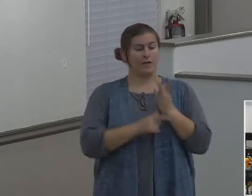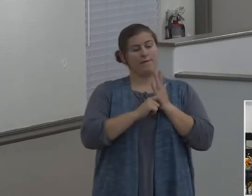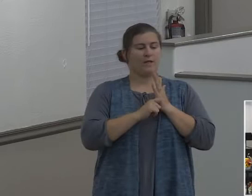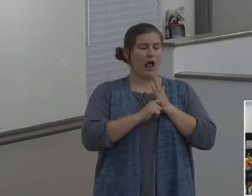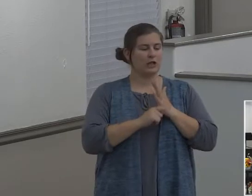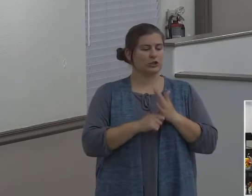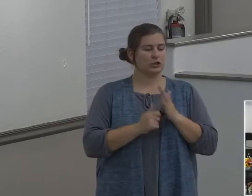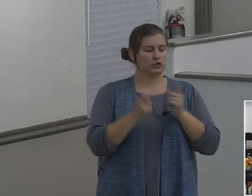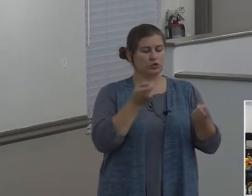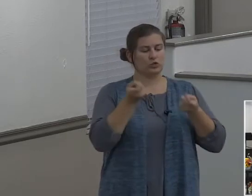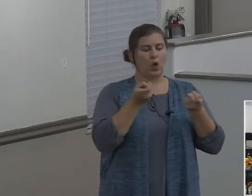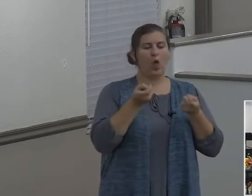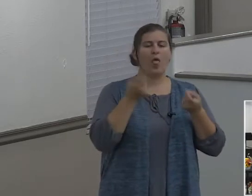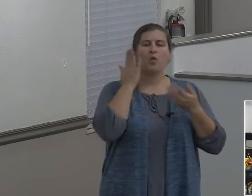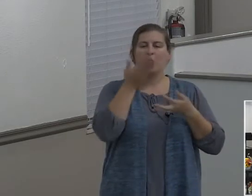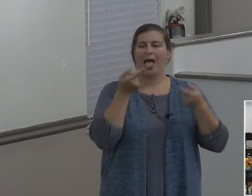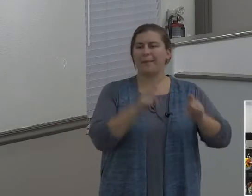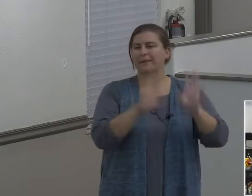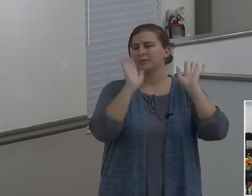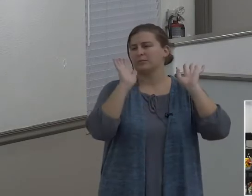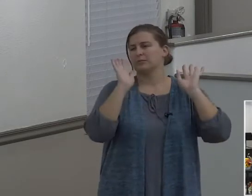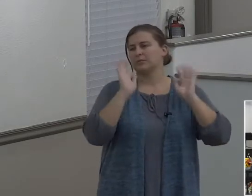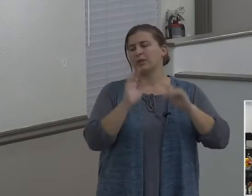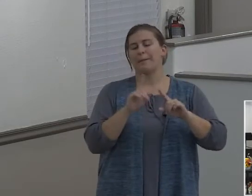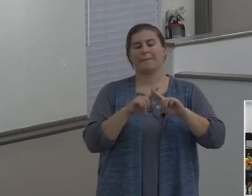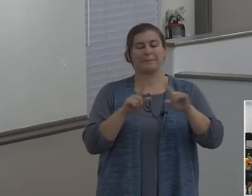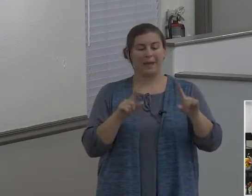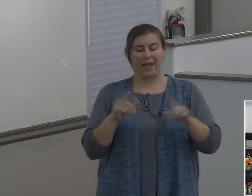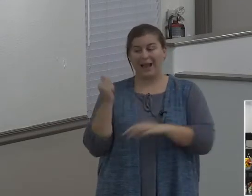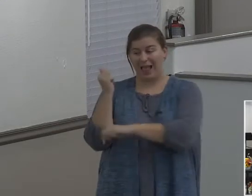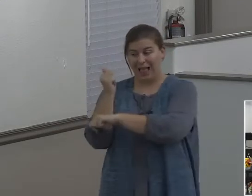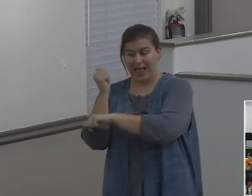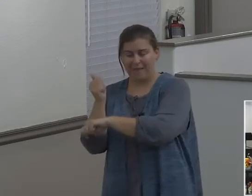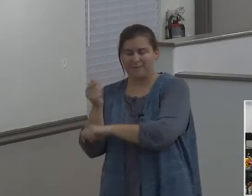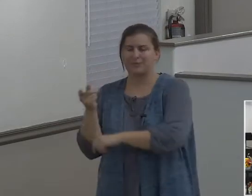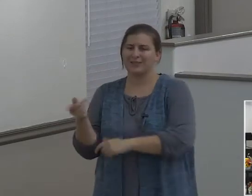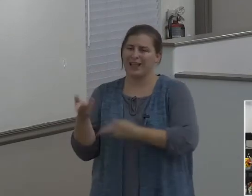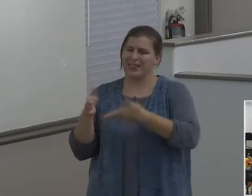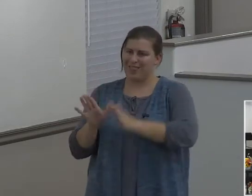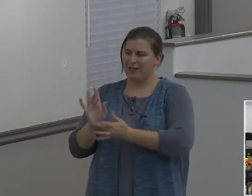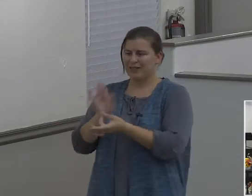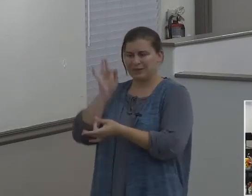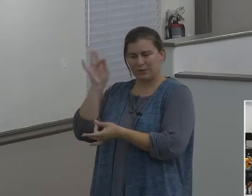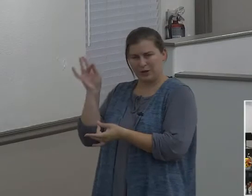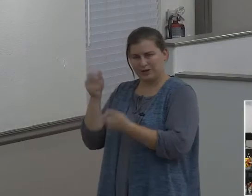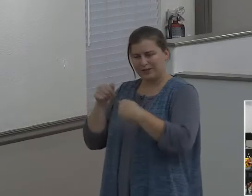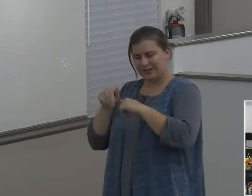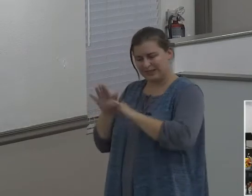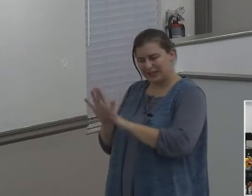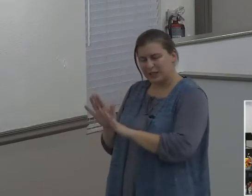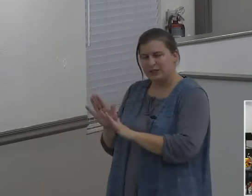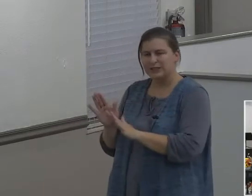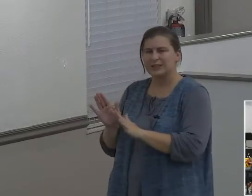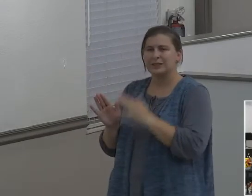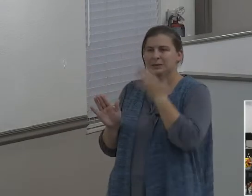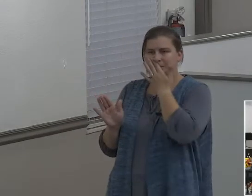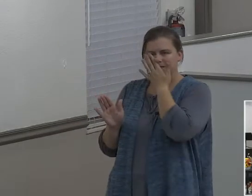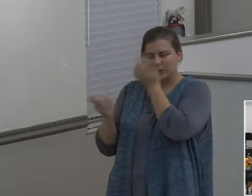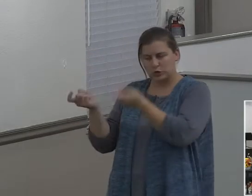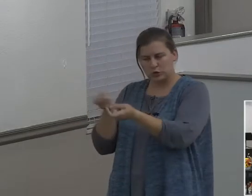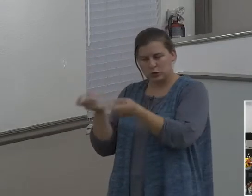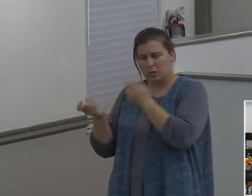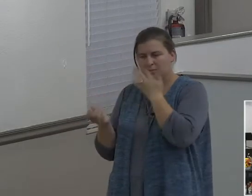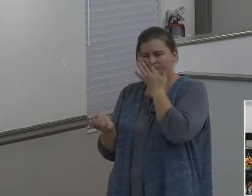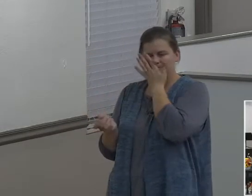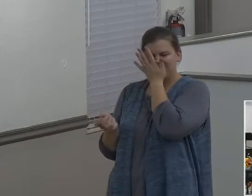automatically. But in the case of Abraham, he yielded himself to God. Being in submission to God was his priority. And